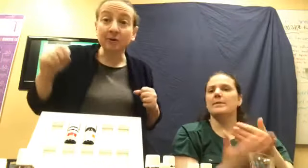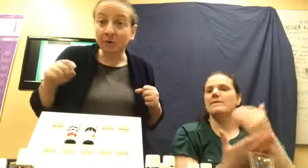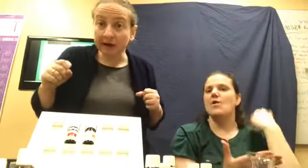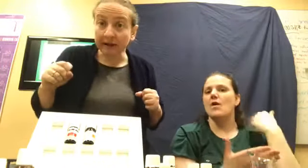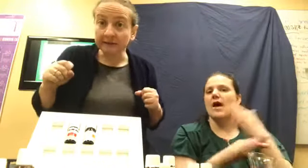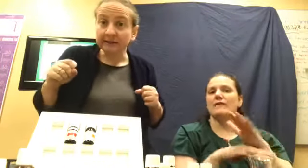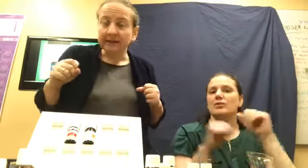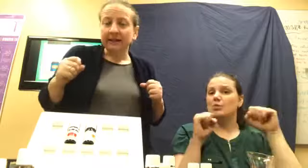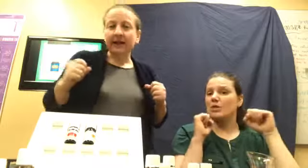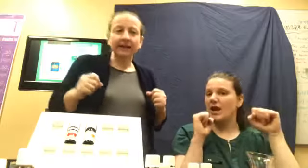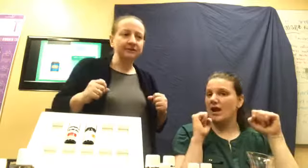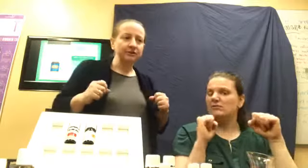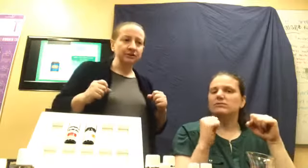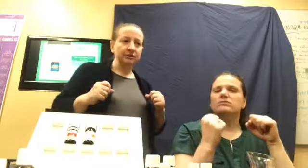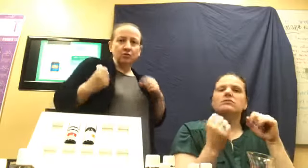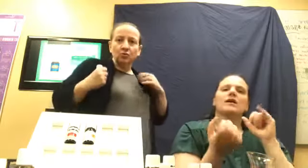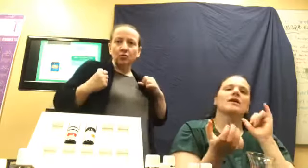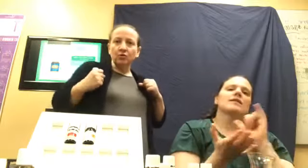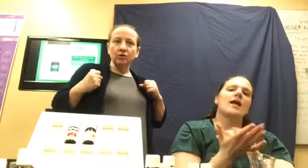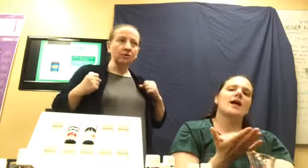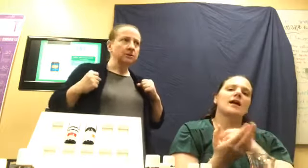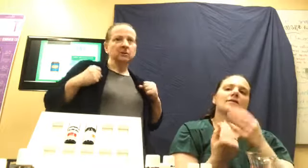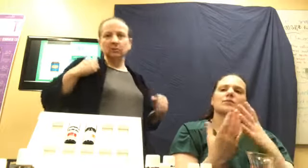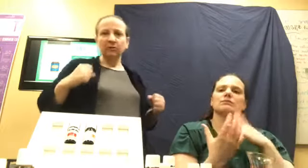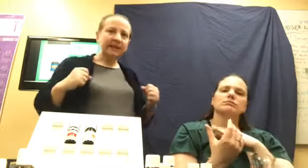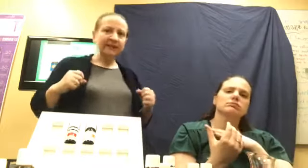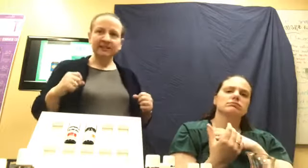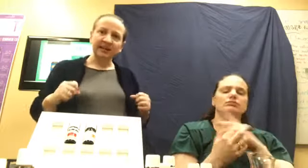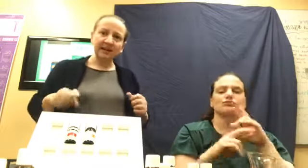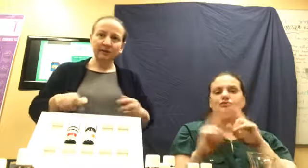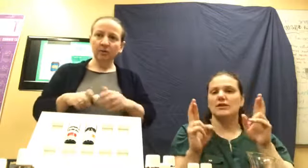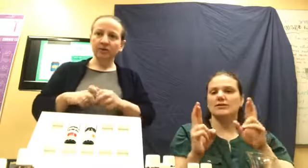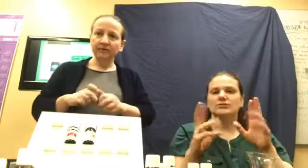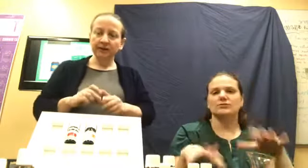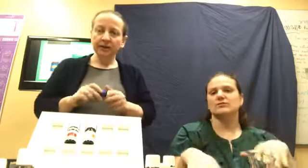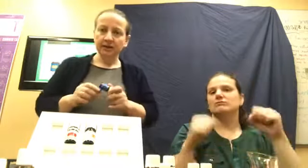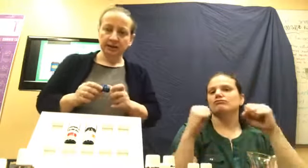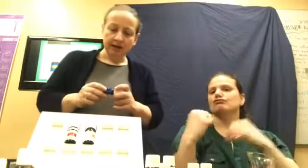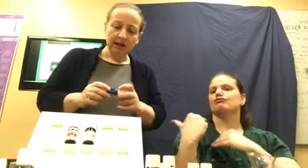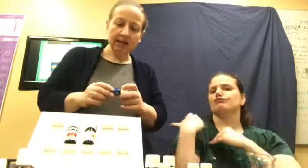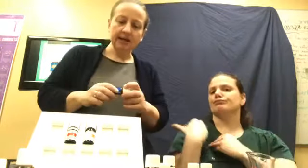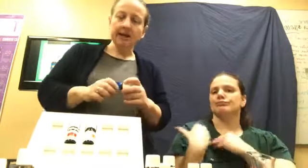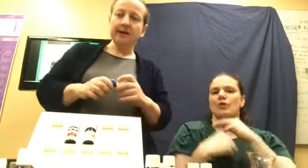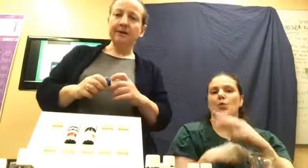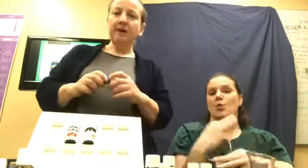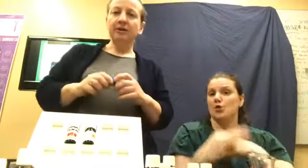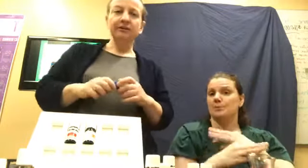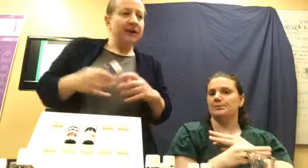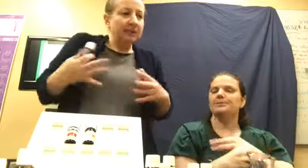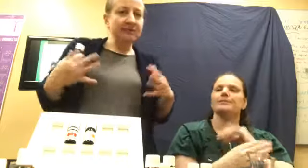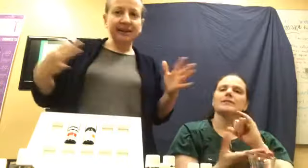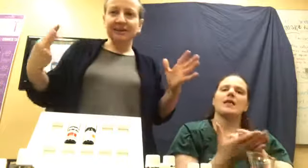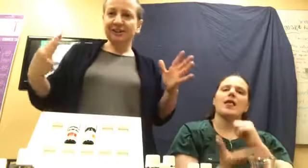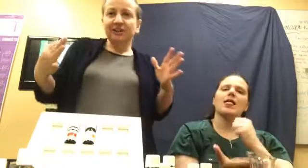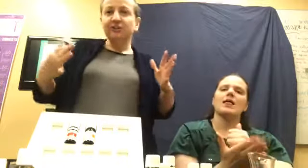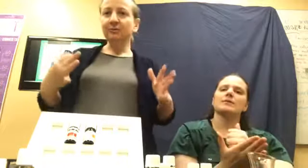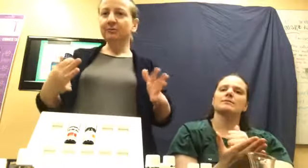a workout. Kind of gives you this cool ready to take on the world feeling. It, um, also helps like just soothe